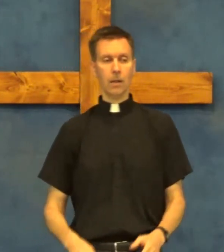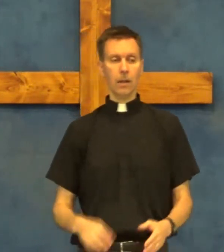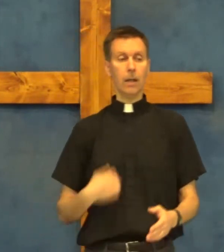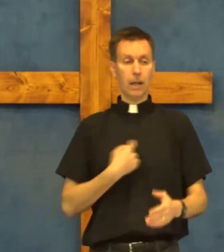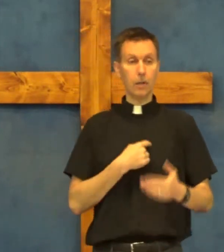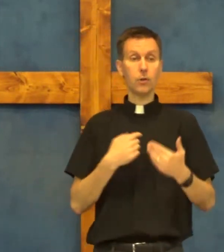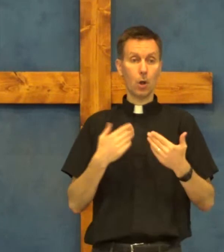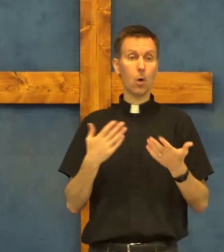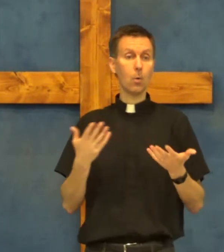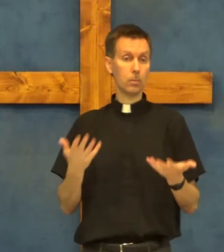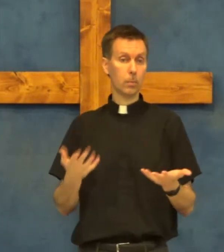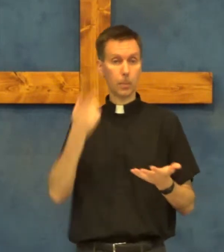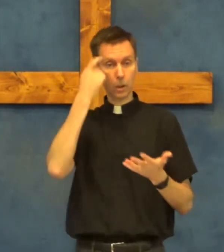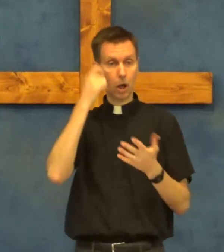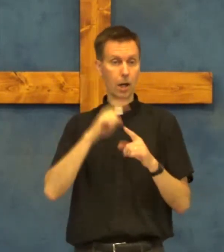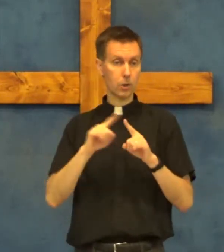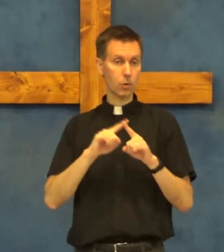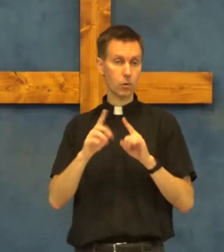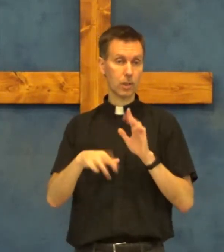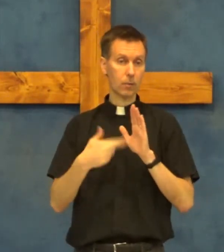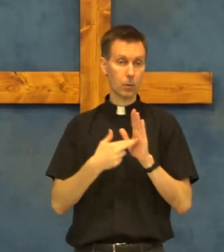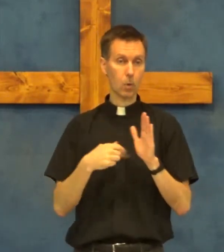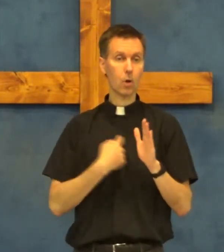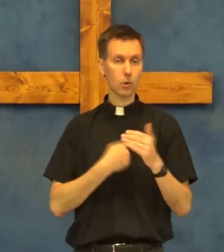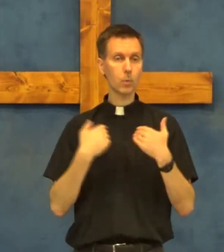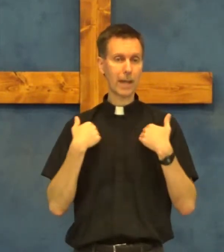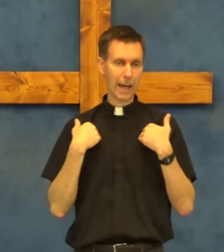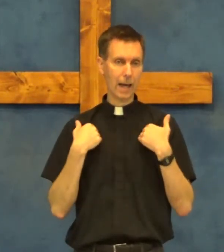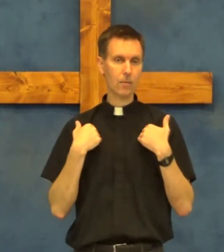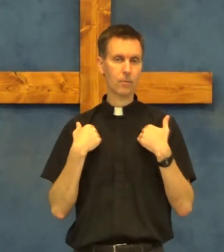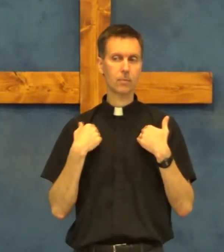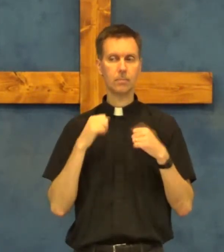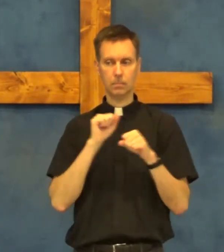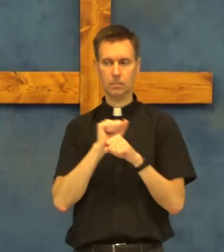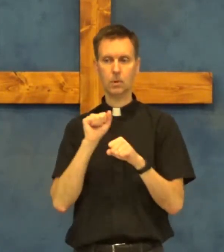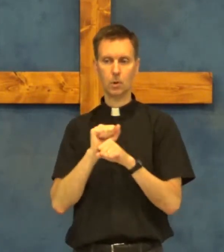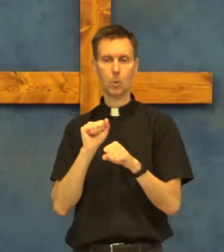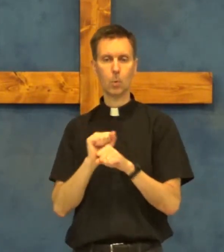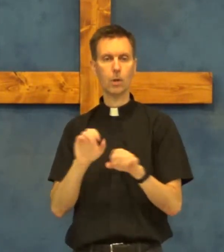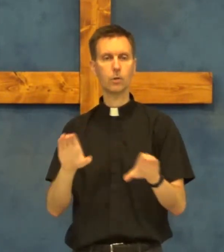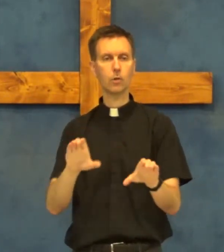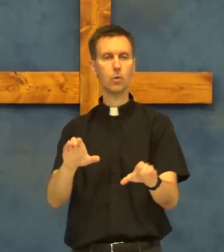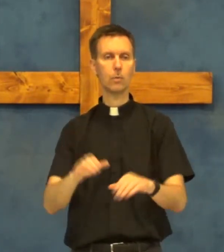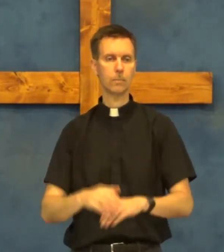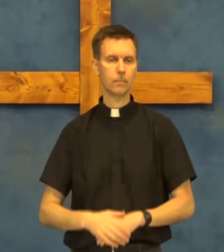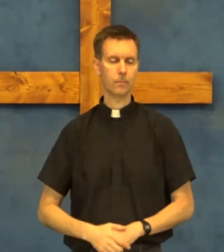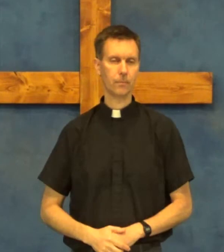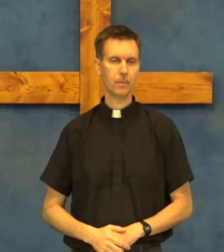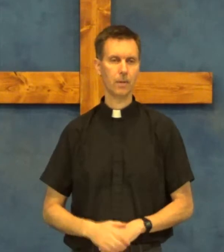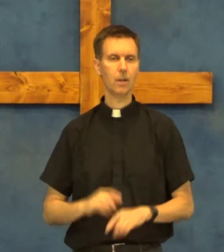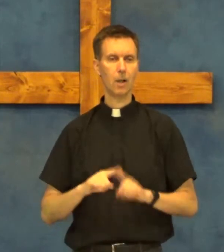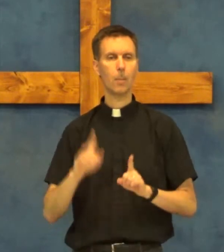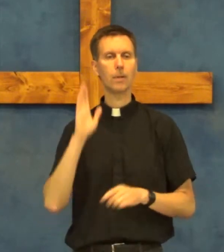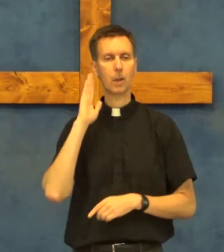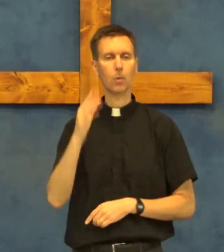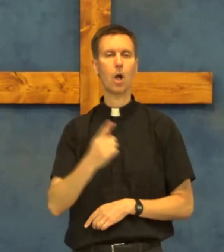and so because of those different roles we have work to do but there will